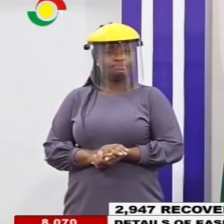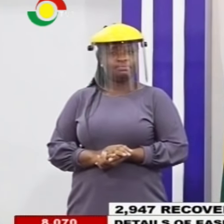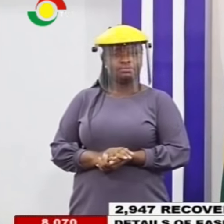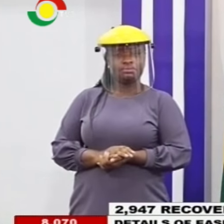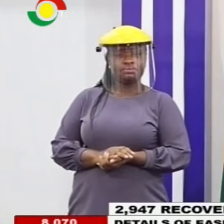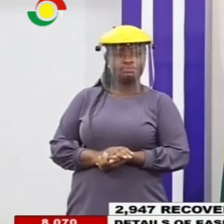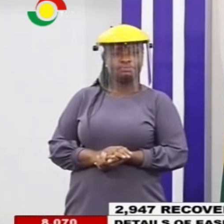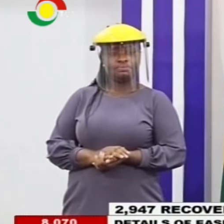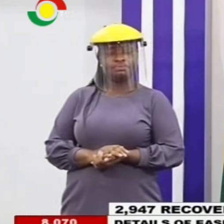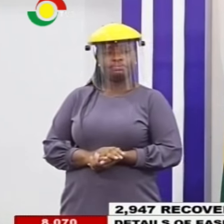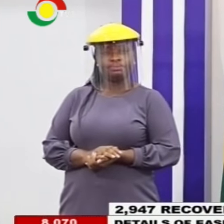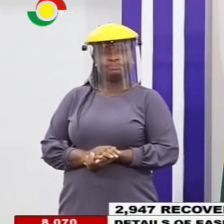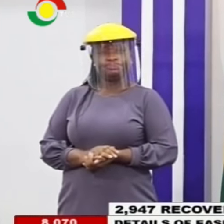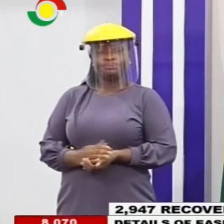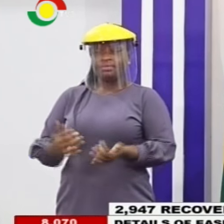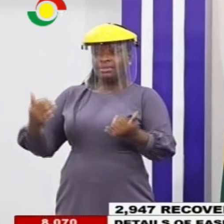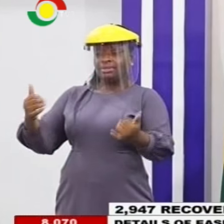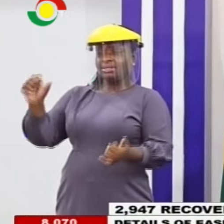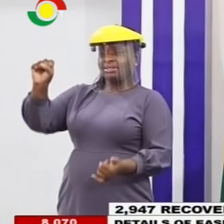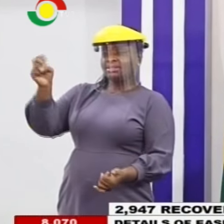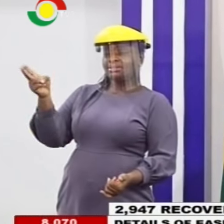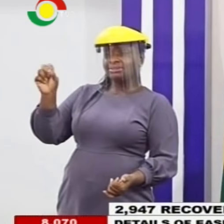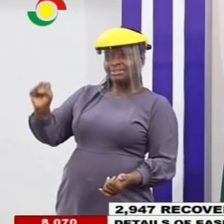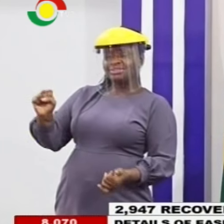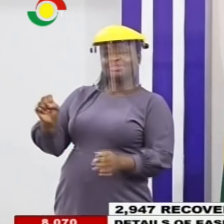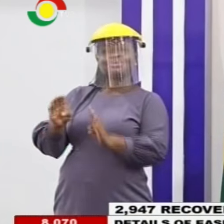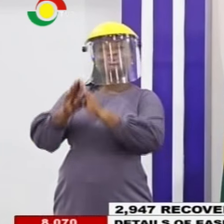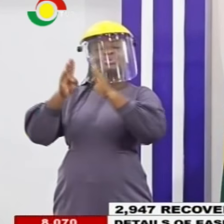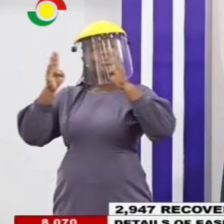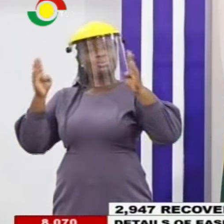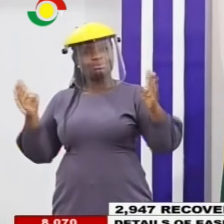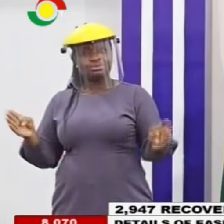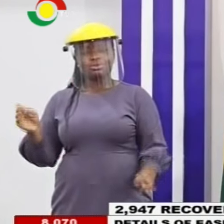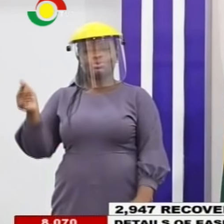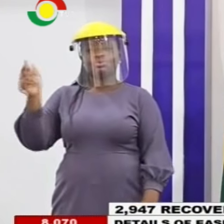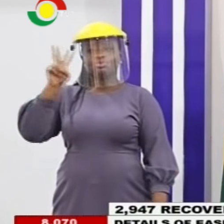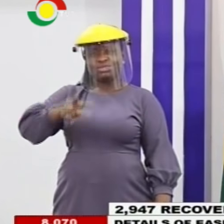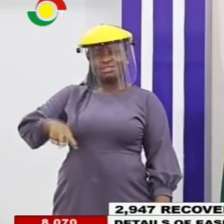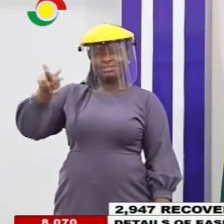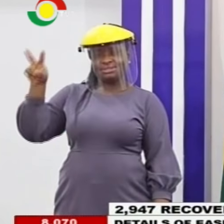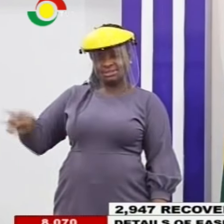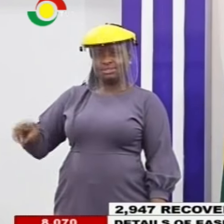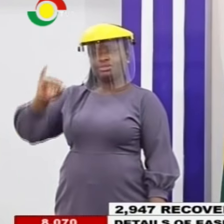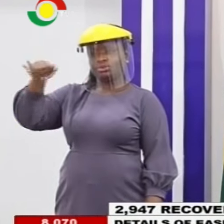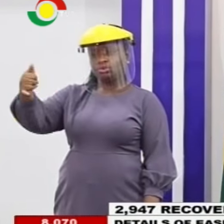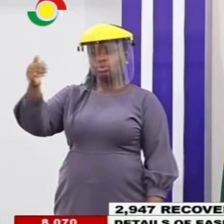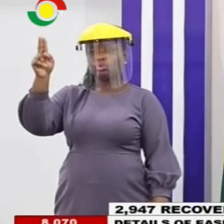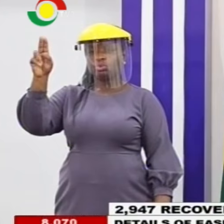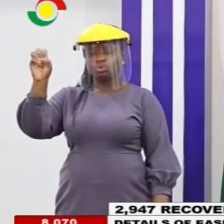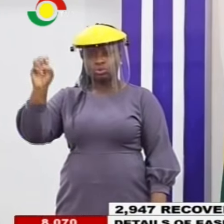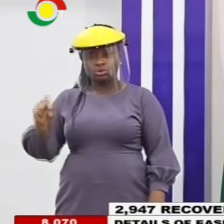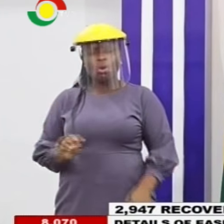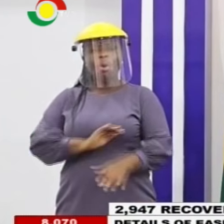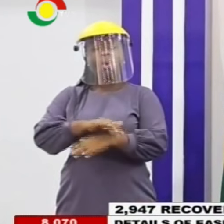That senior high schools will reopen on the 22nd and all day